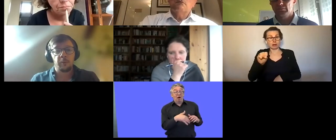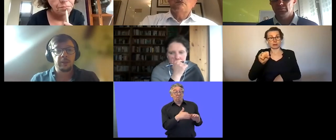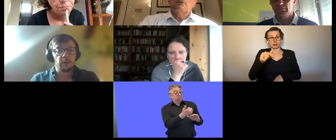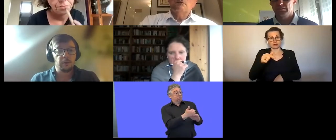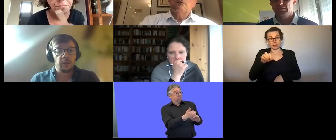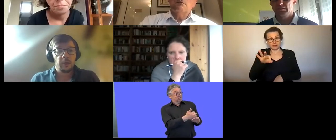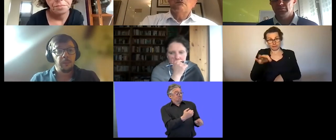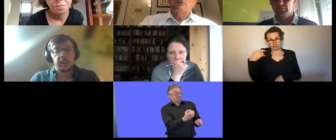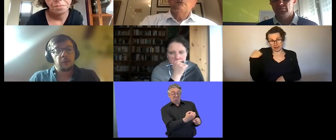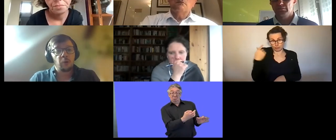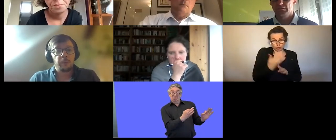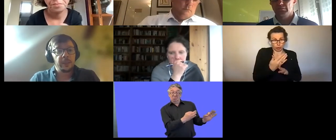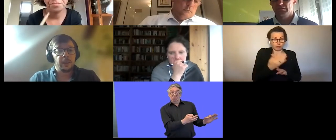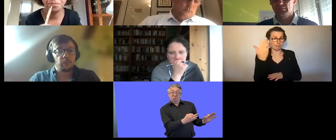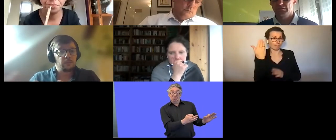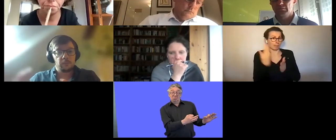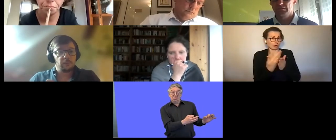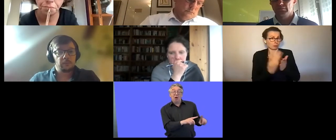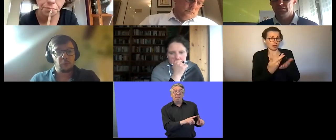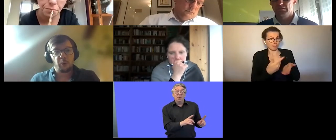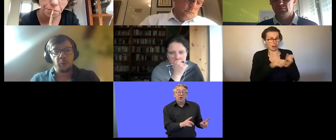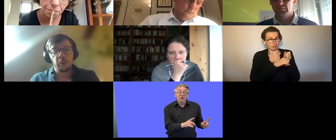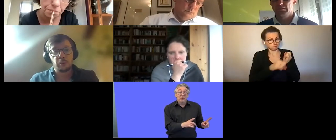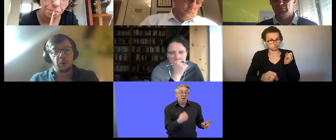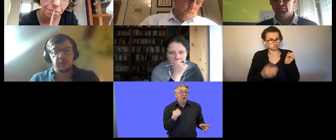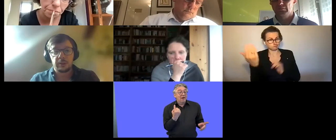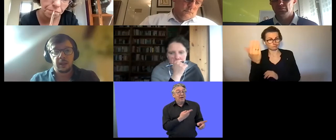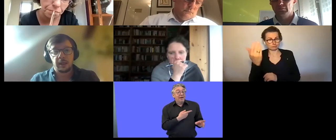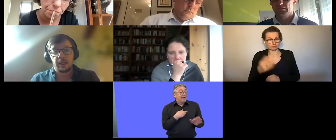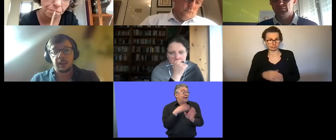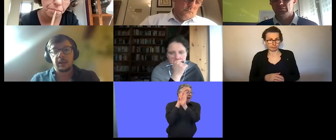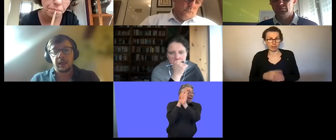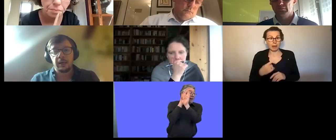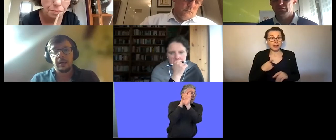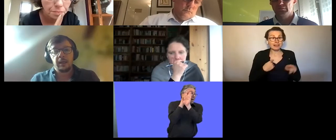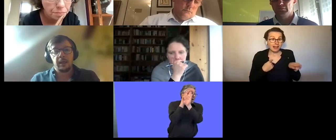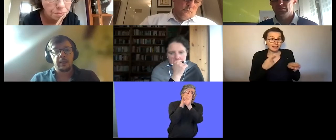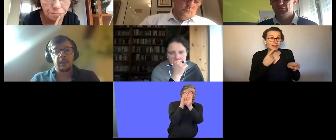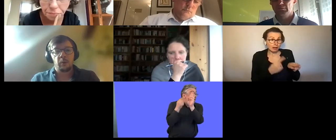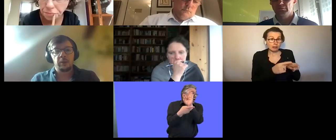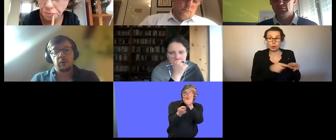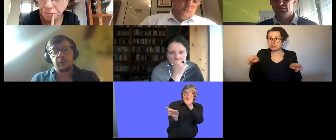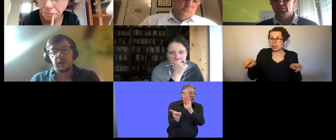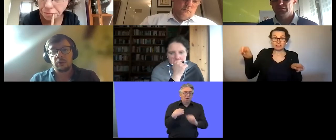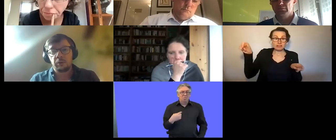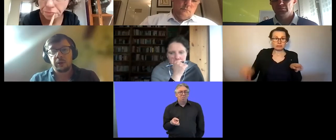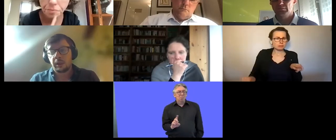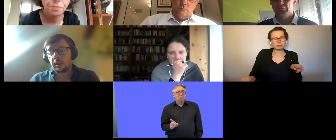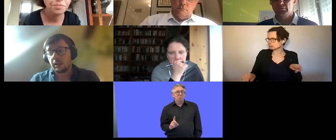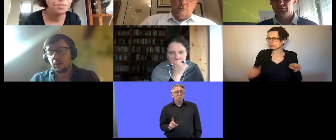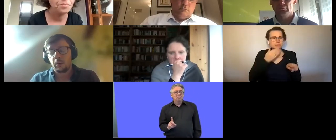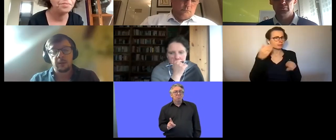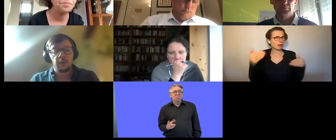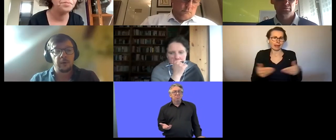elaborated on but that does not mean that we're opposed to others uh i think again it is a question of ensuring